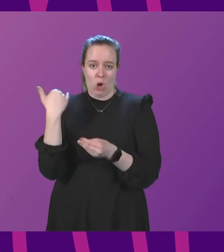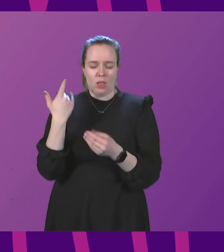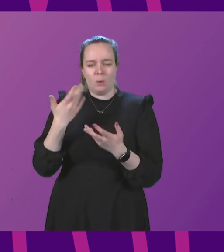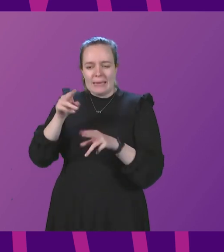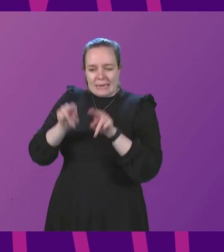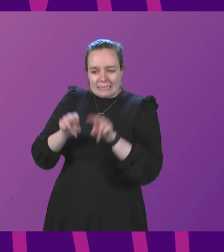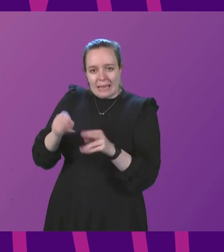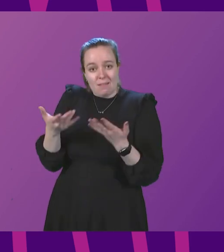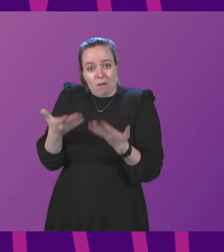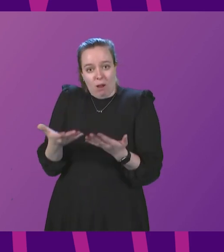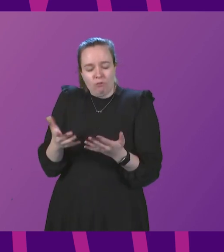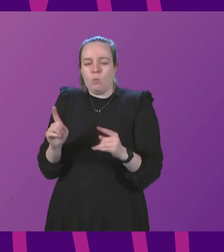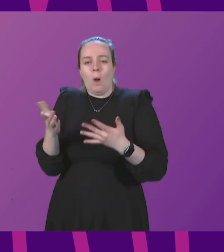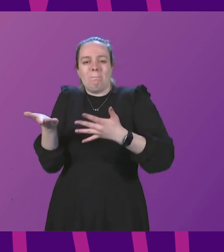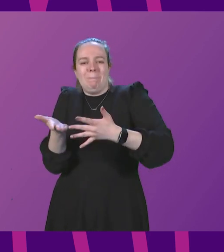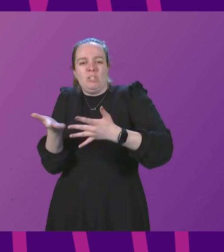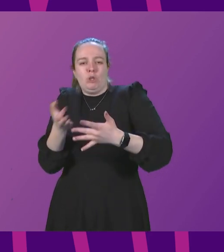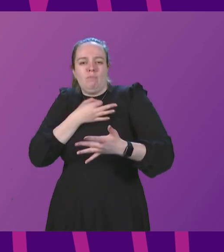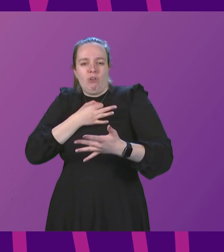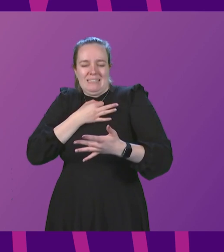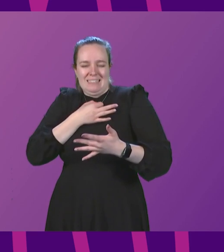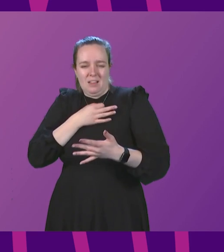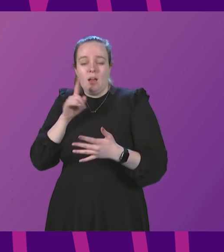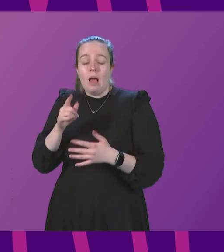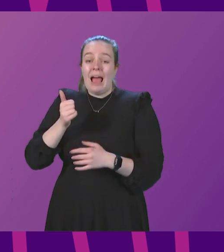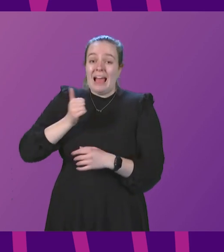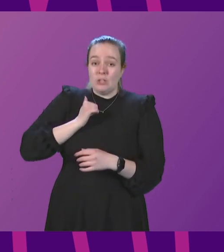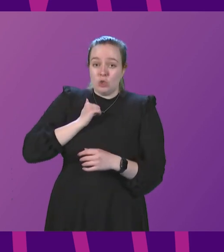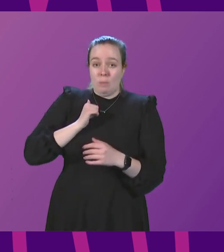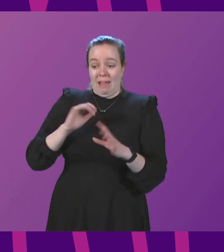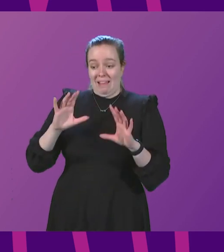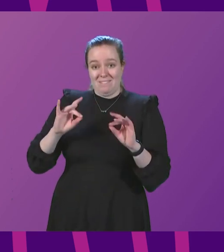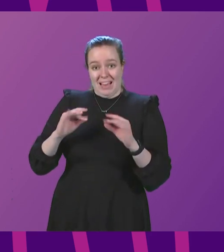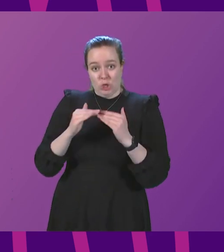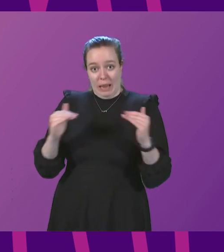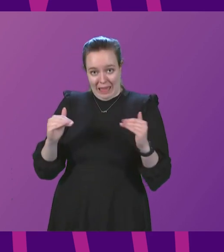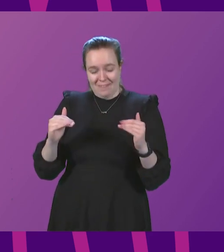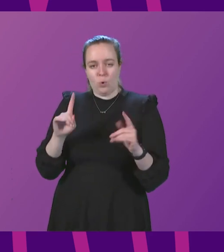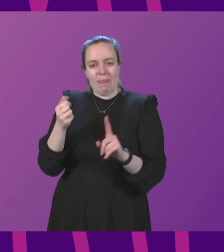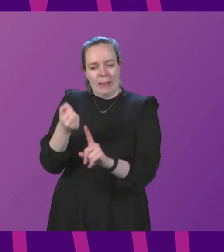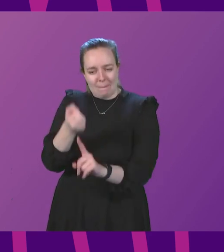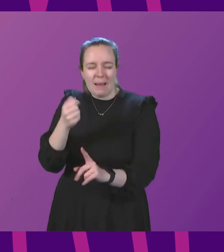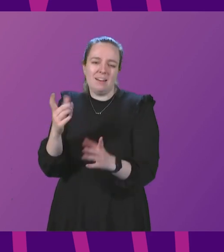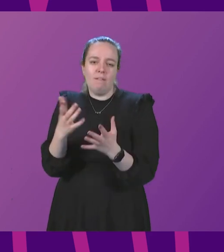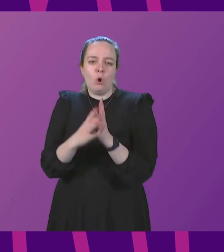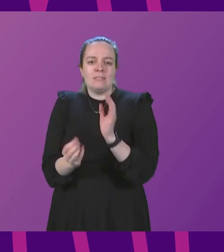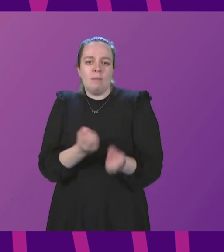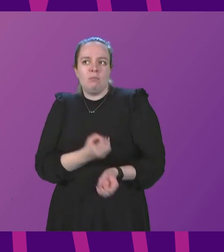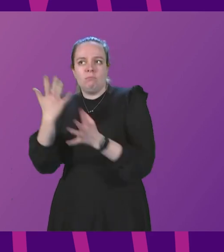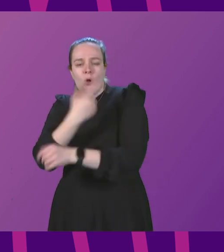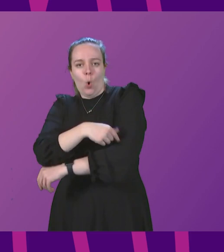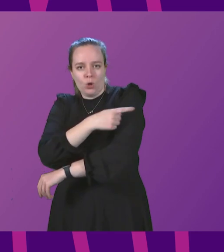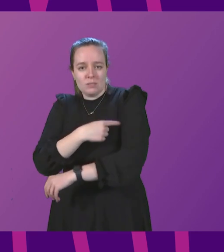the current threat level to be medium. However, assuming the level of infection and its associated impacts, for example, hospital admissions,